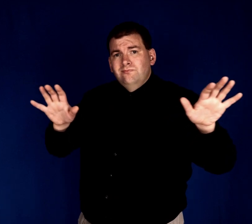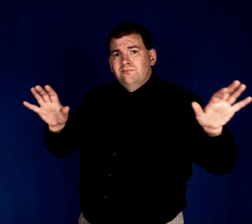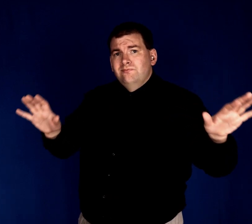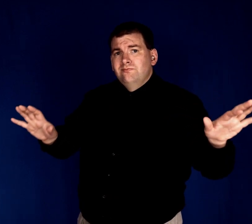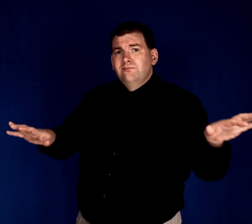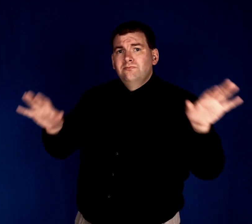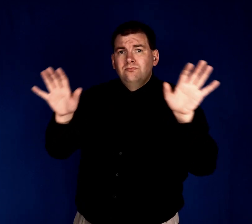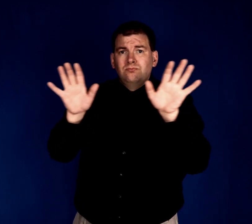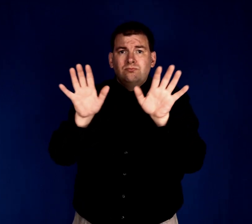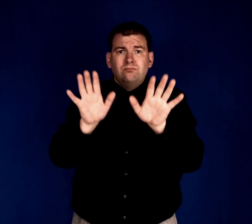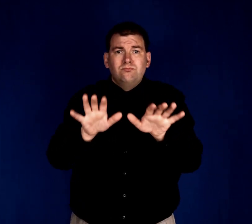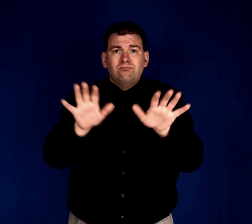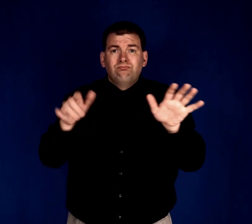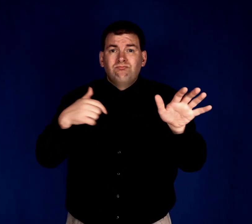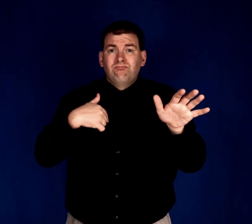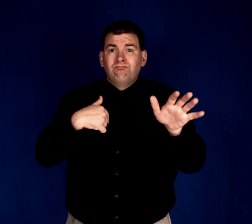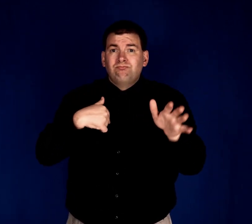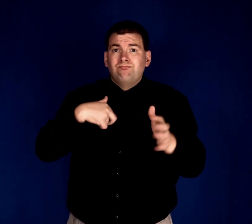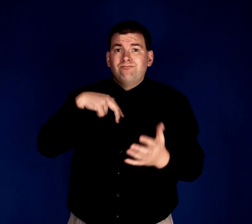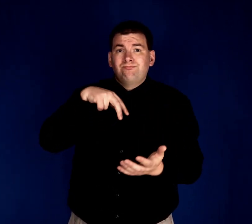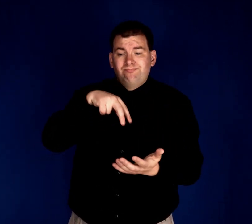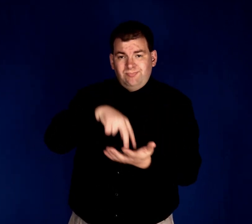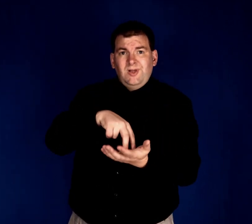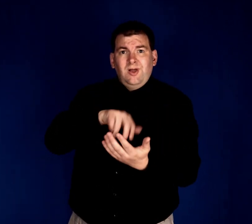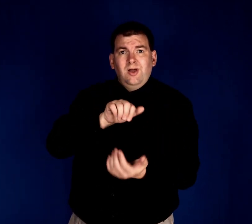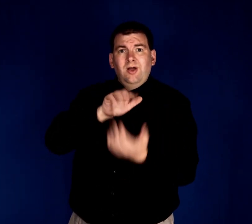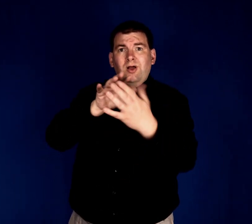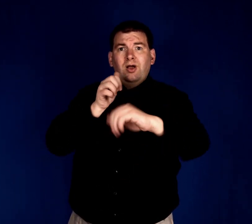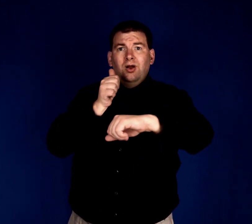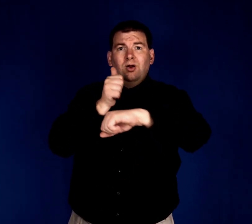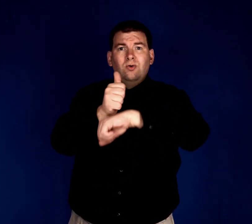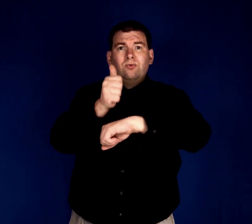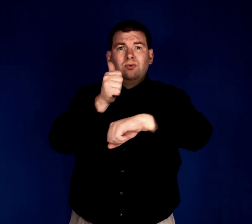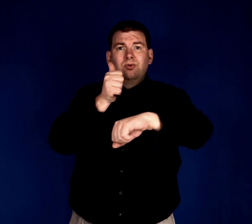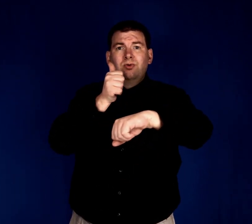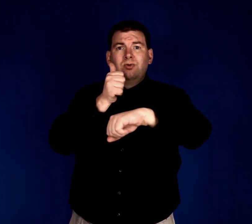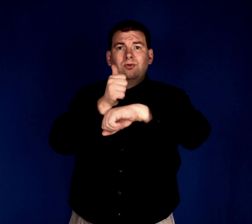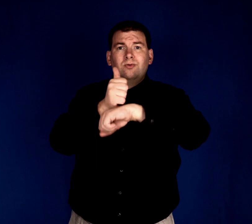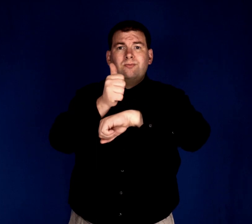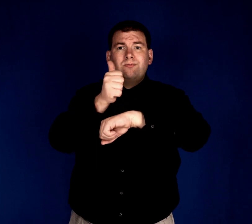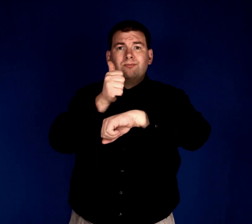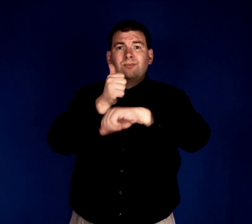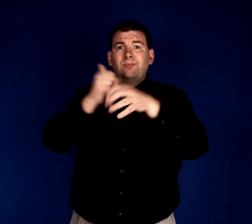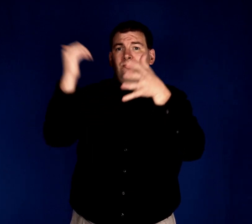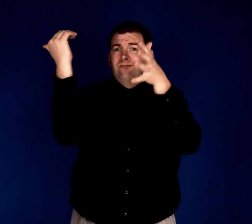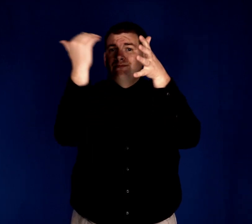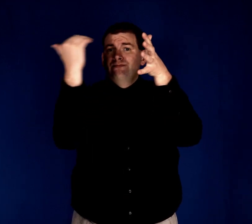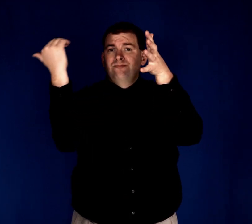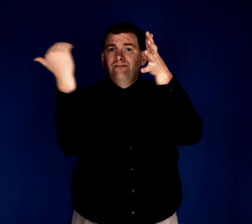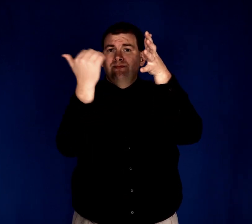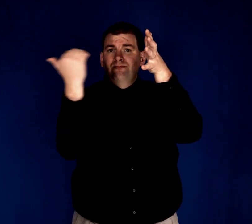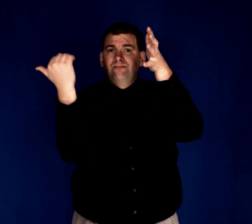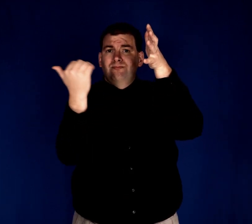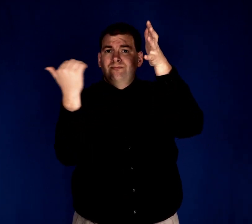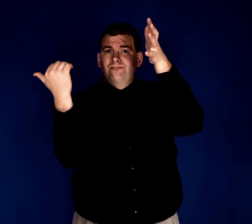I stand accused There's a list in my alarm